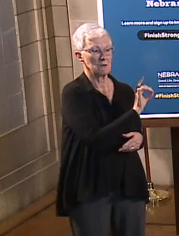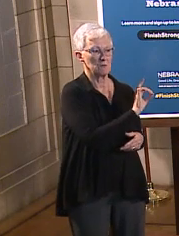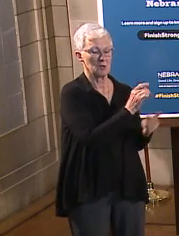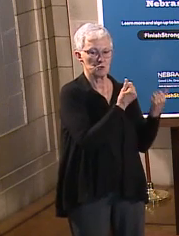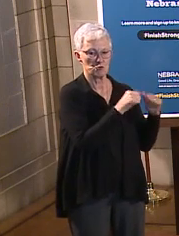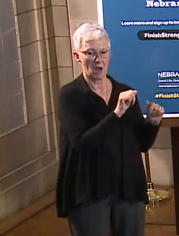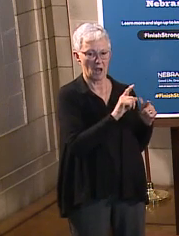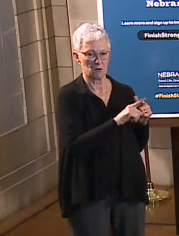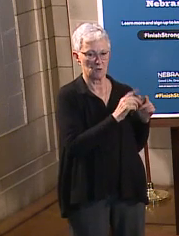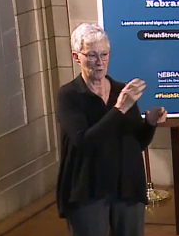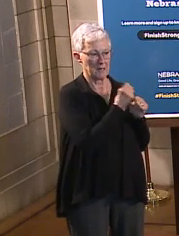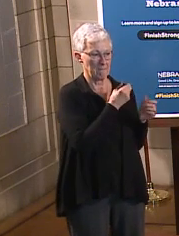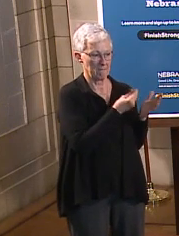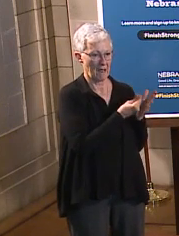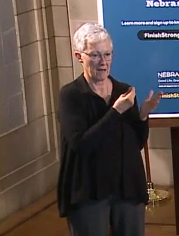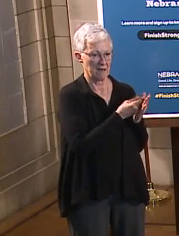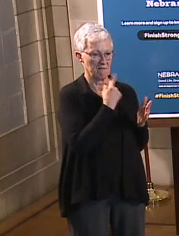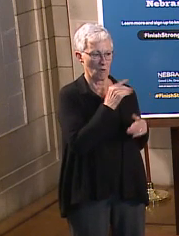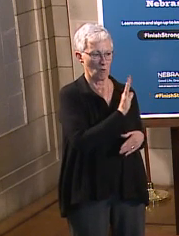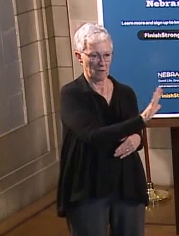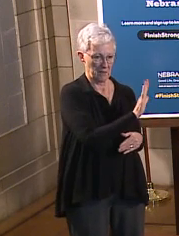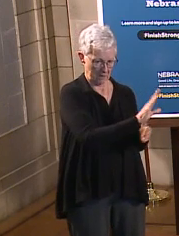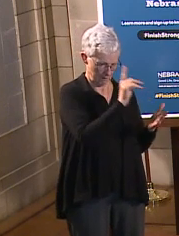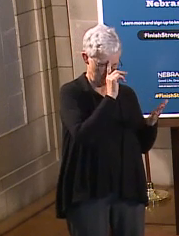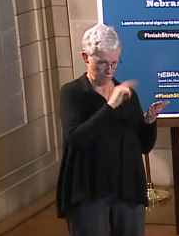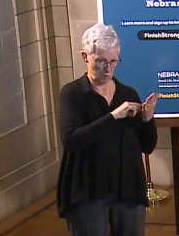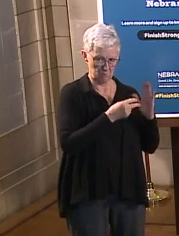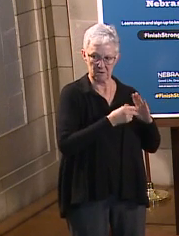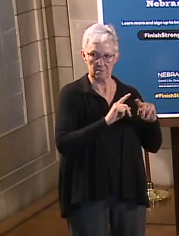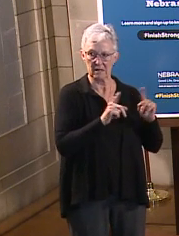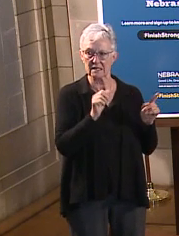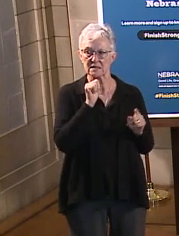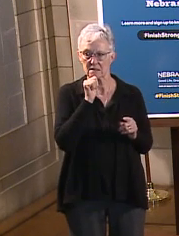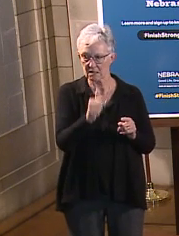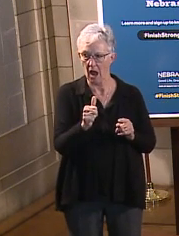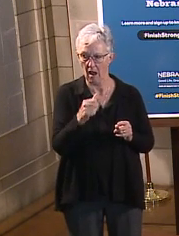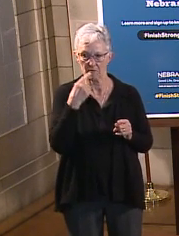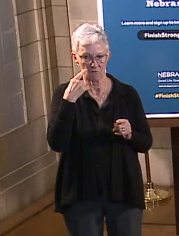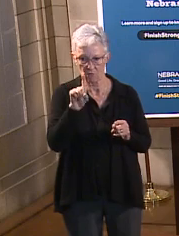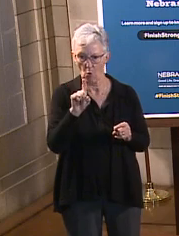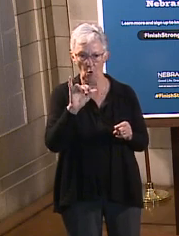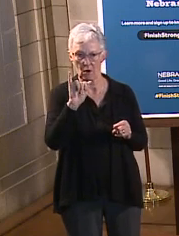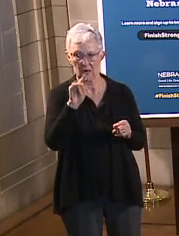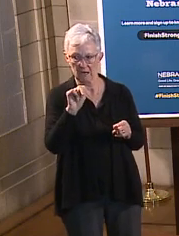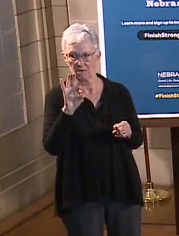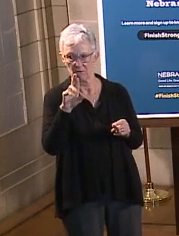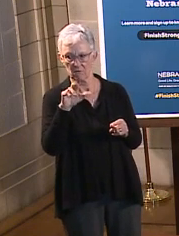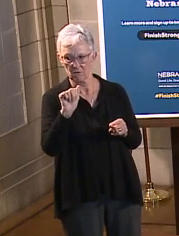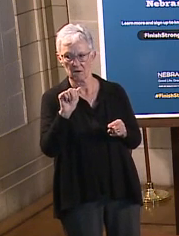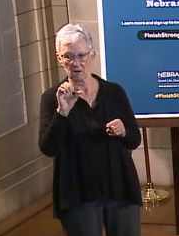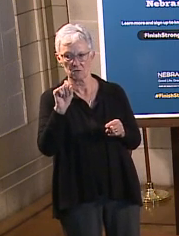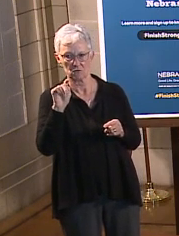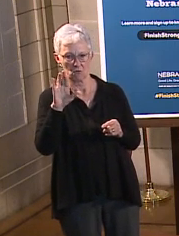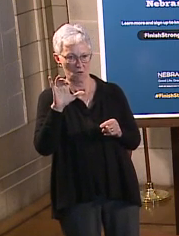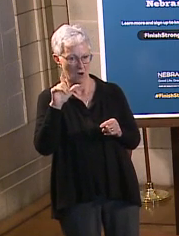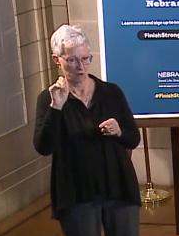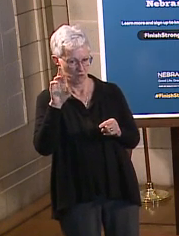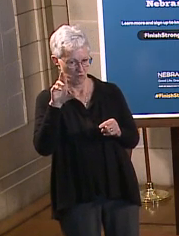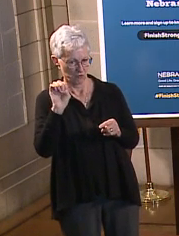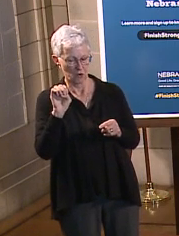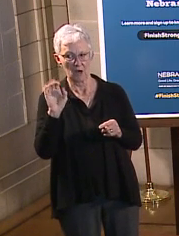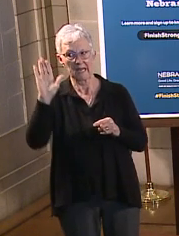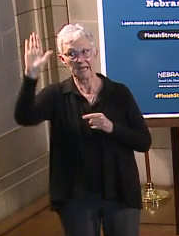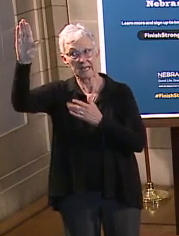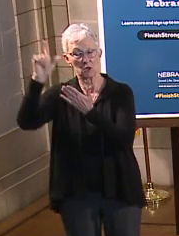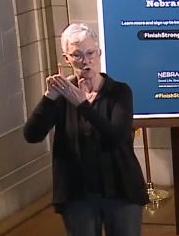of things, but it's not infrastructure. So I think that's one of the key fallacies of this plan is that it's actually not an infrastructure bill. It's a thinly disguised way to